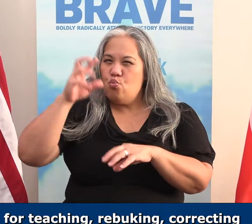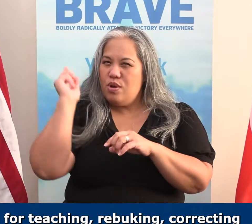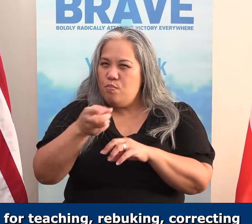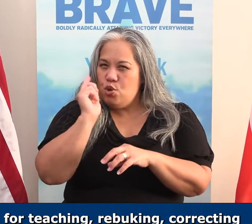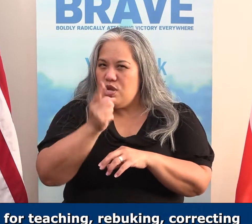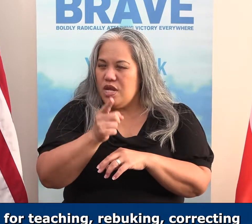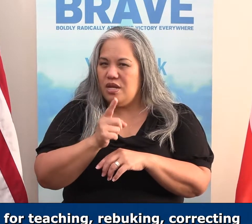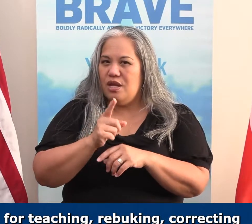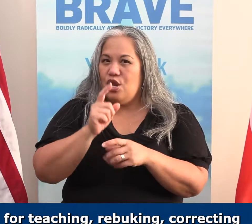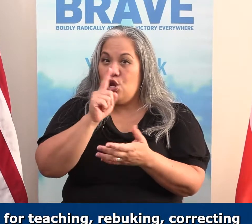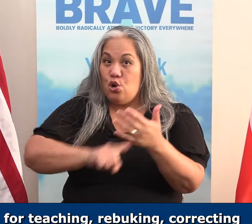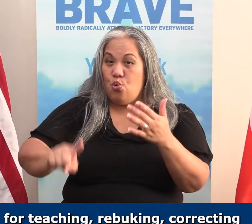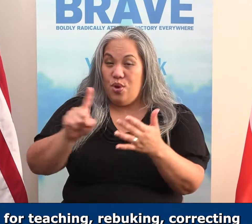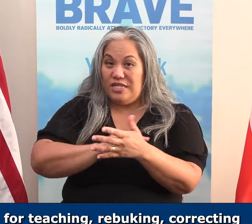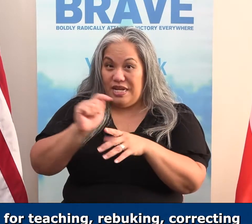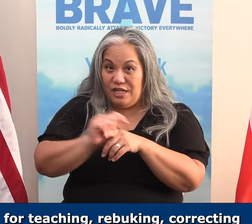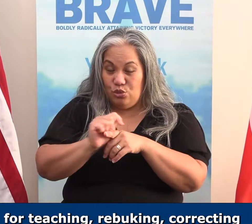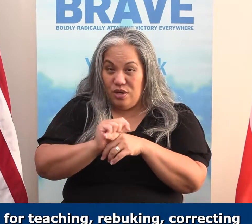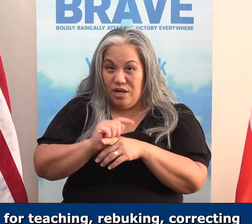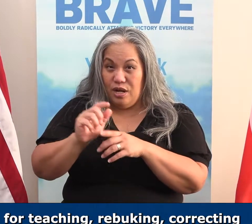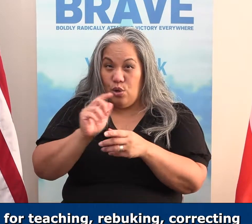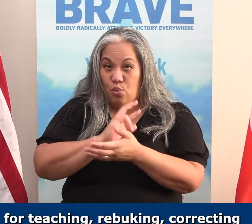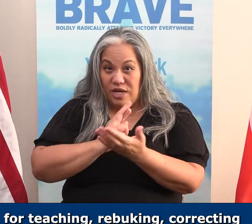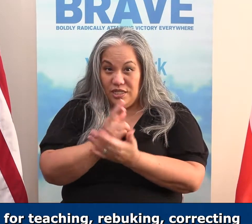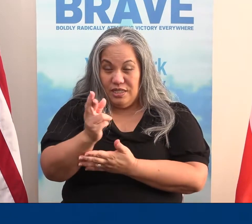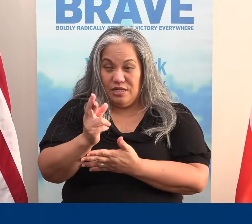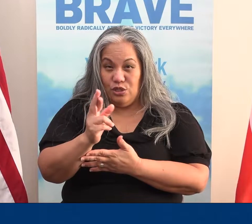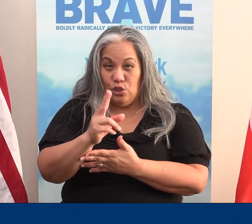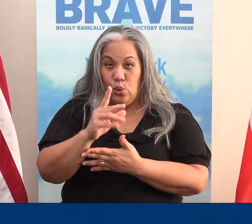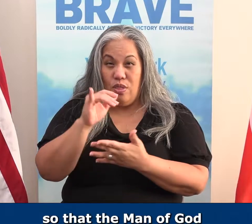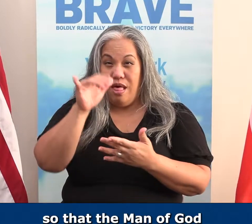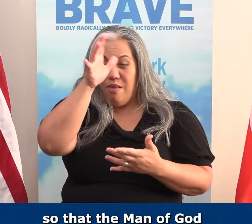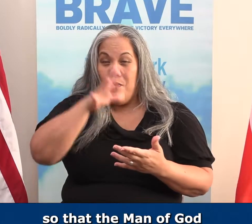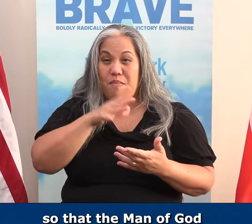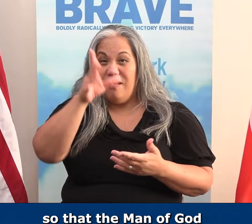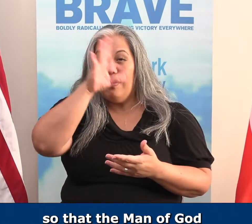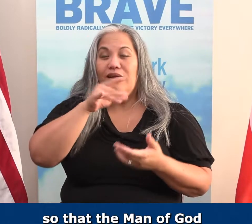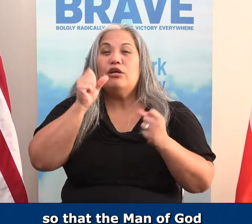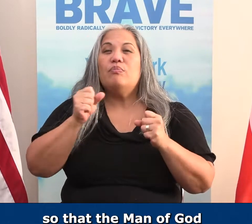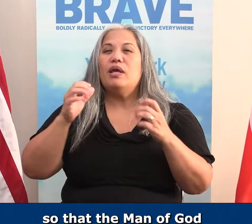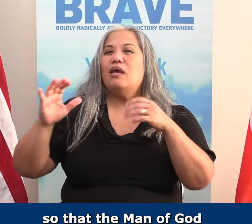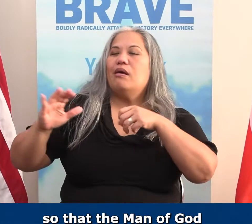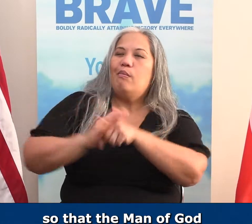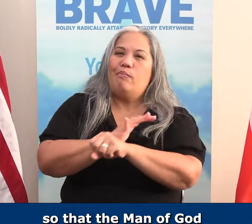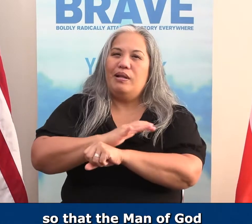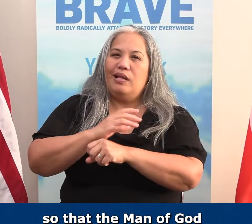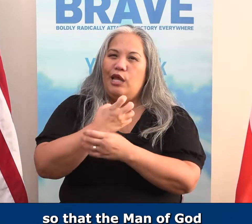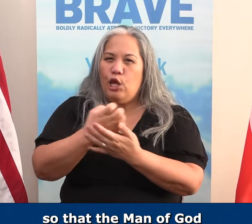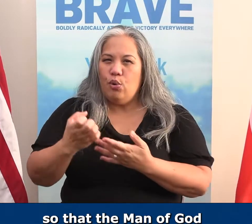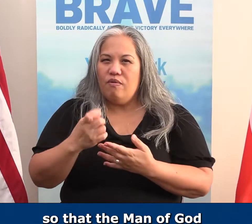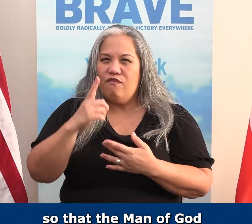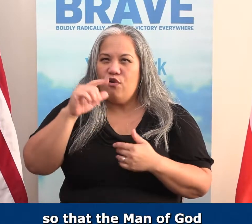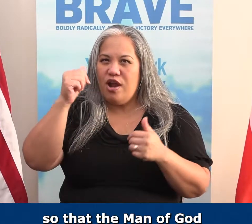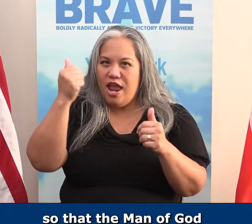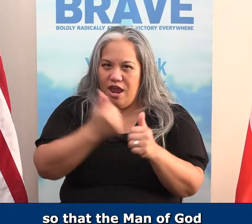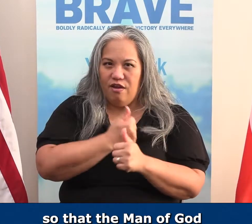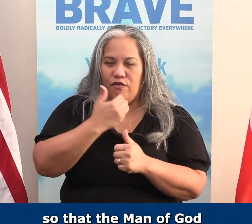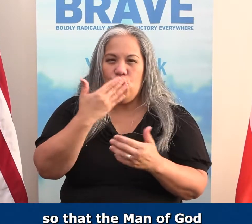rebuking, correcting, and training in righteousness, so that the man of God may be thoroughly equipped for every